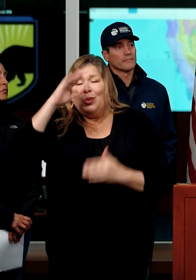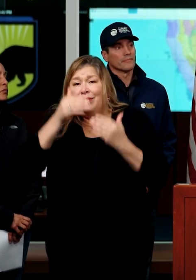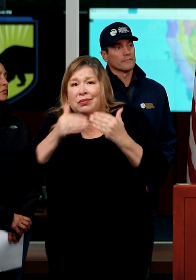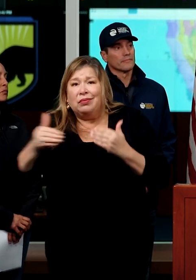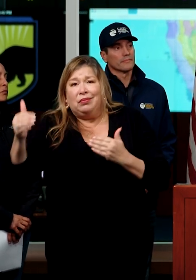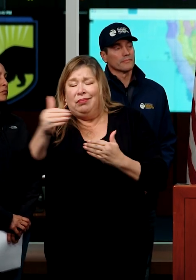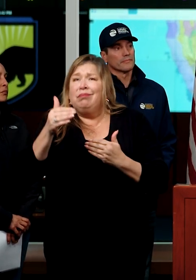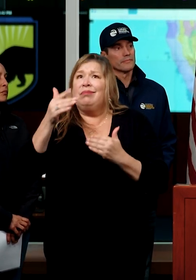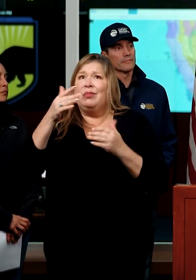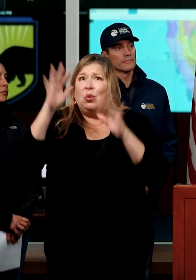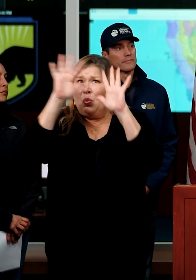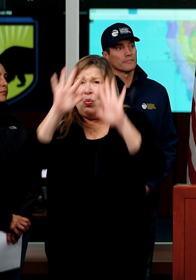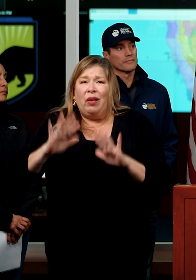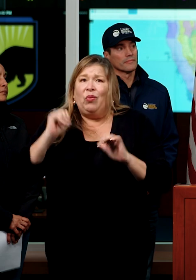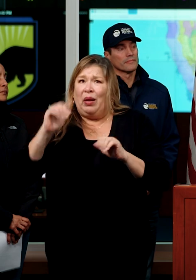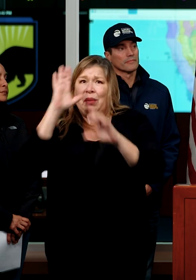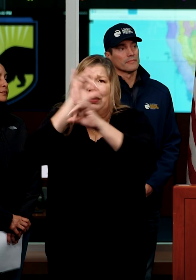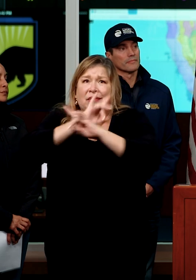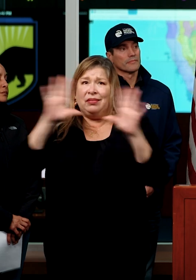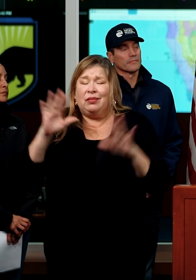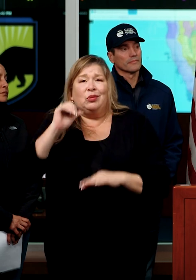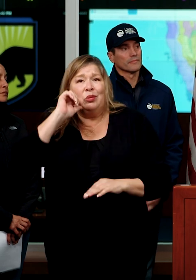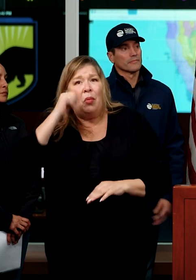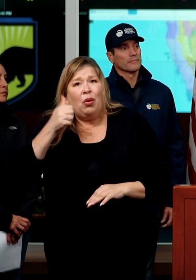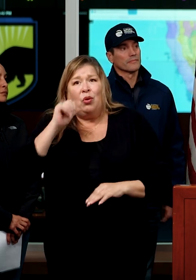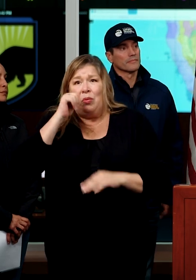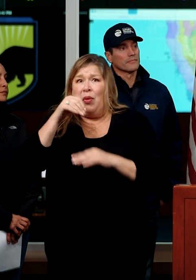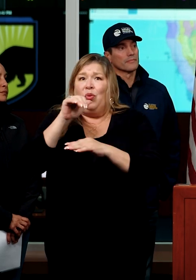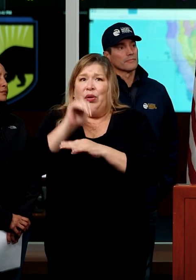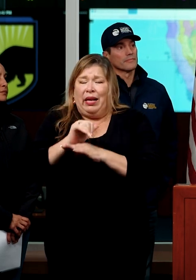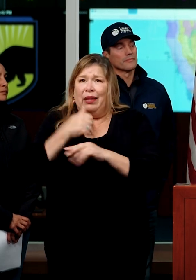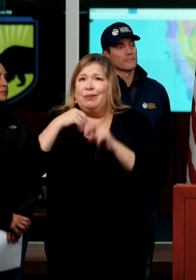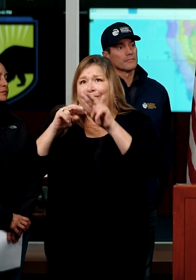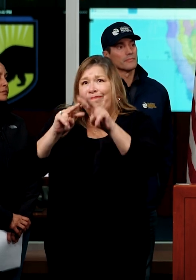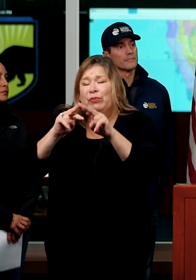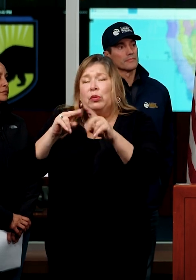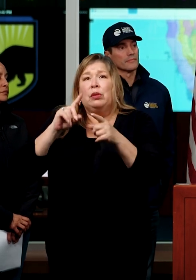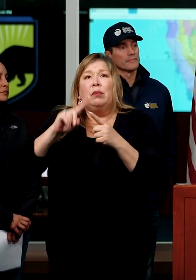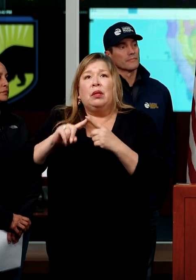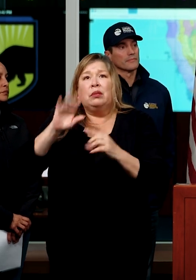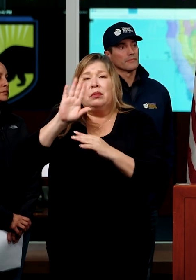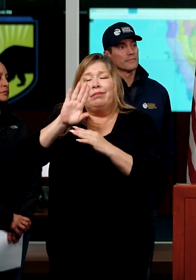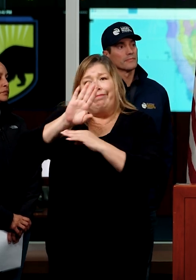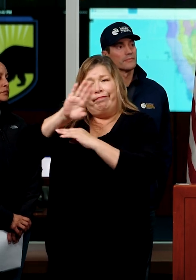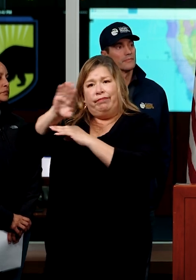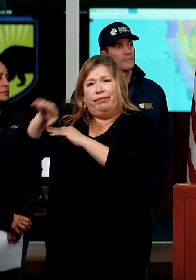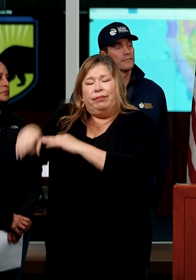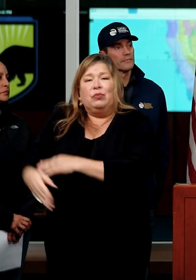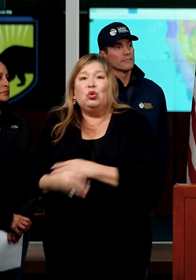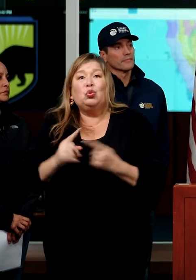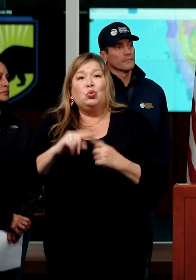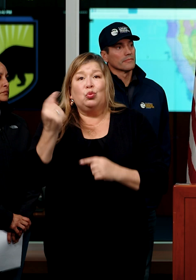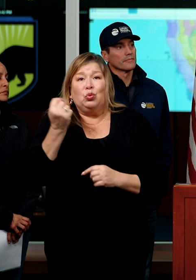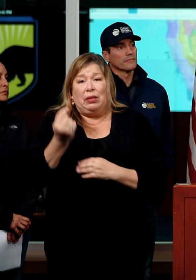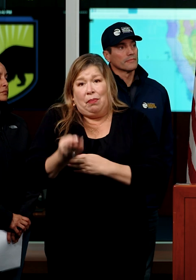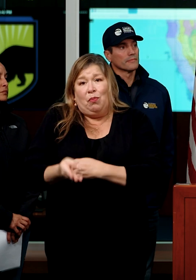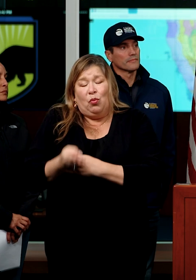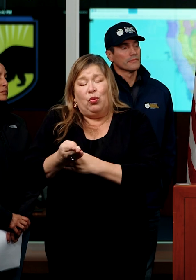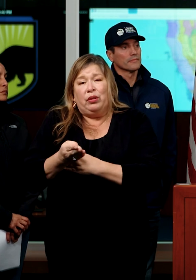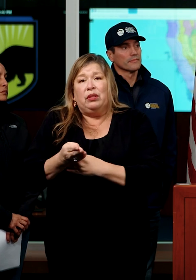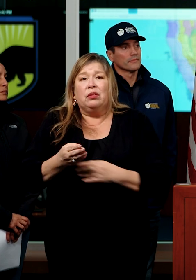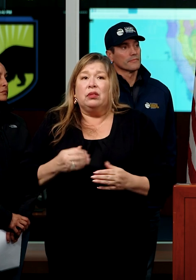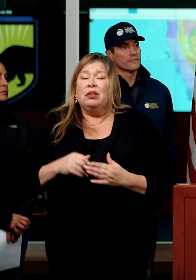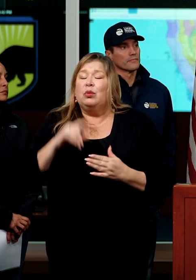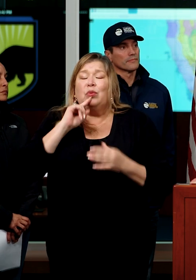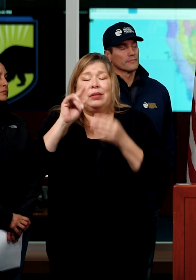very intense weather coming in tomorrow, tomorrow evening in particular, into the early hours of Tuesday morning. And that's